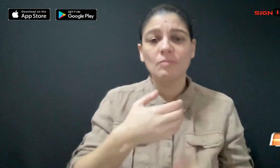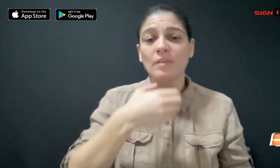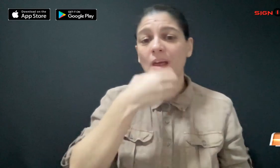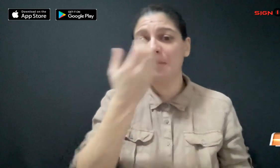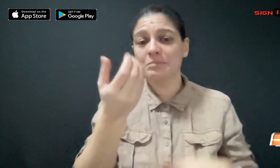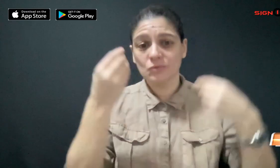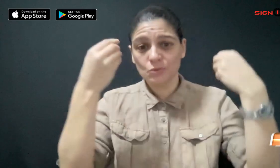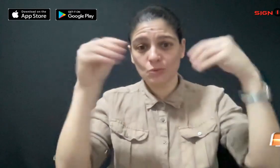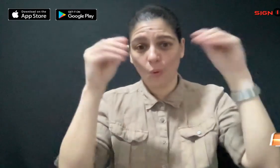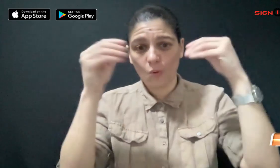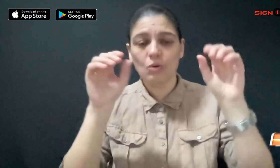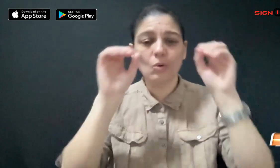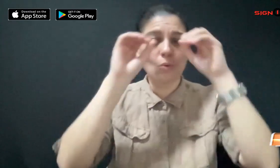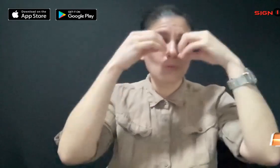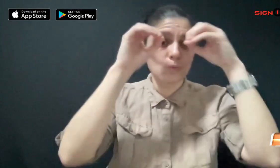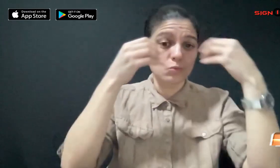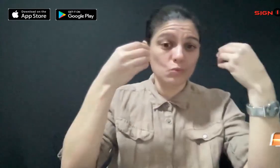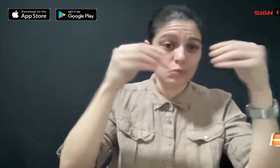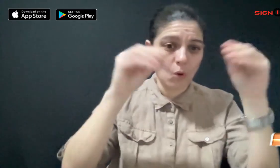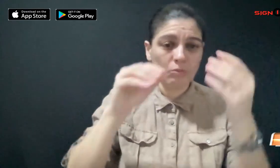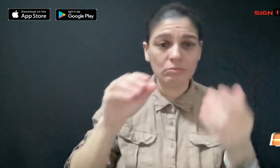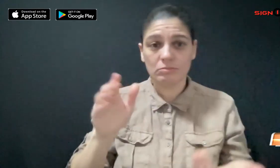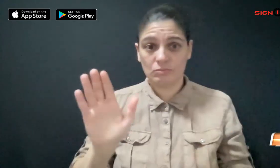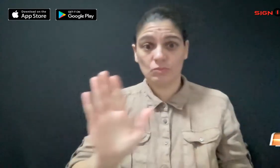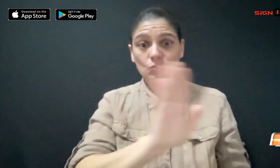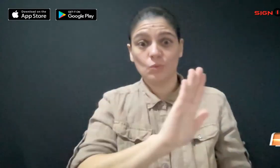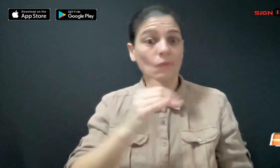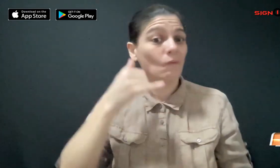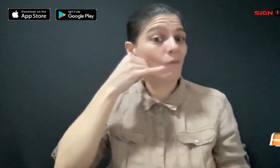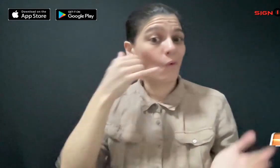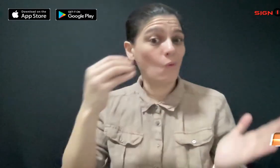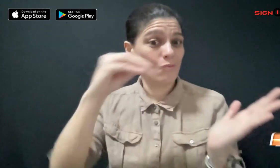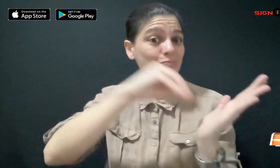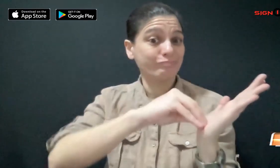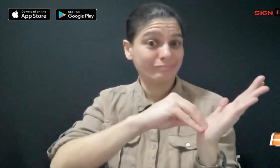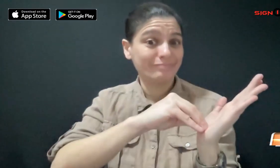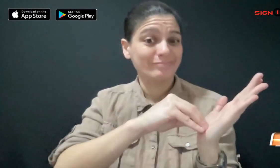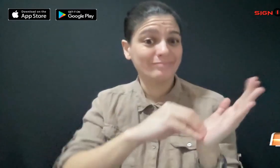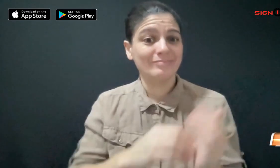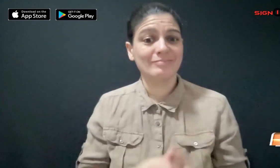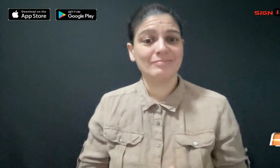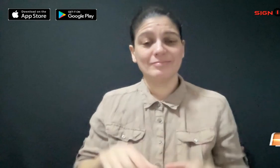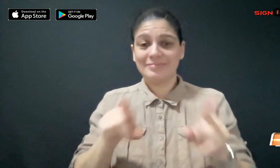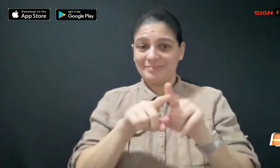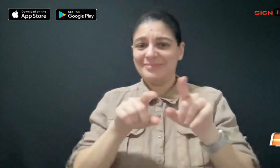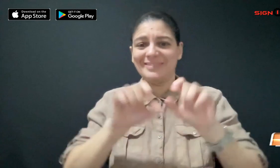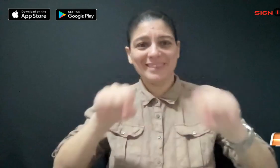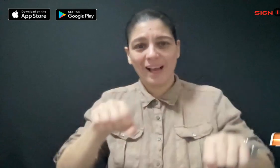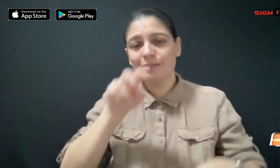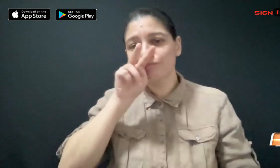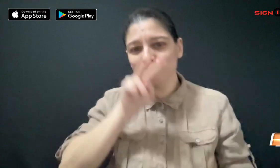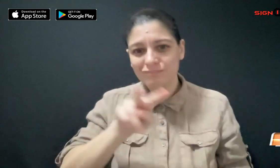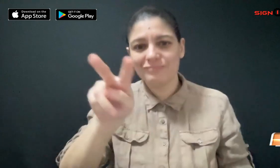or Google Play Store on your smartphone. And you can also watch on Apple TV,